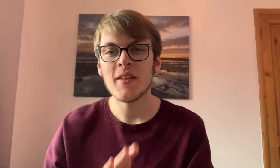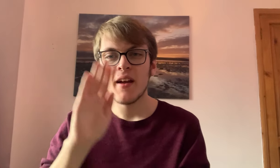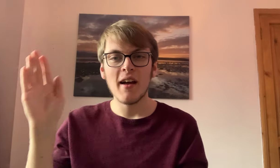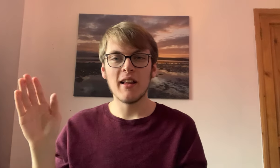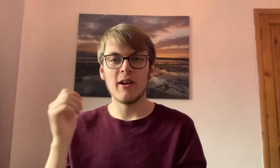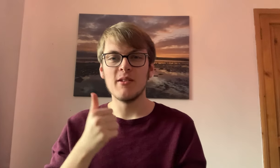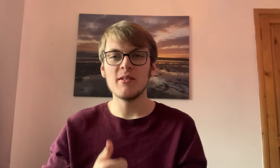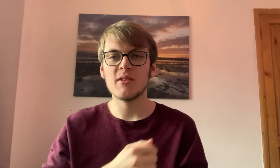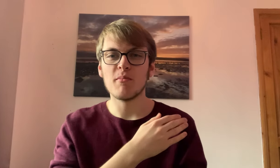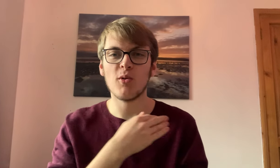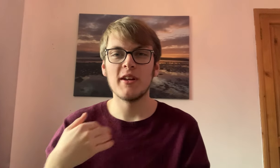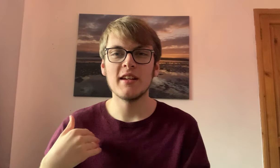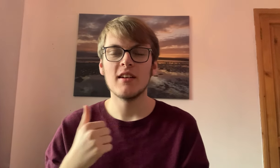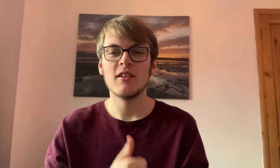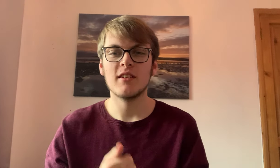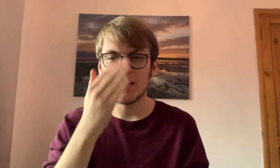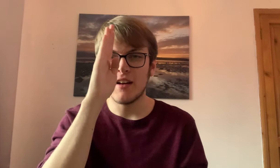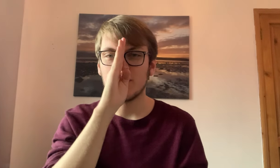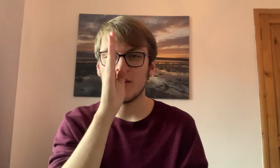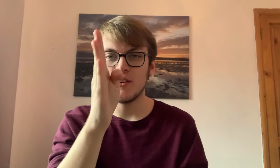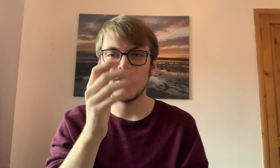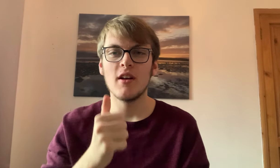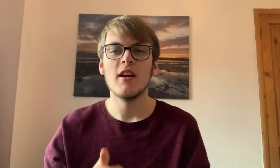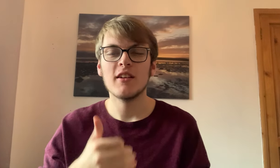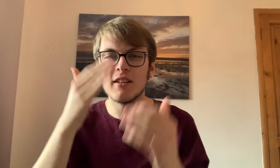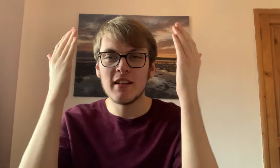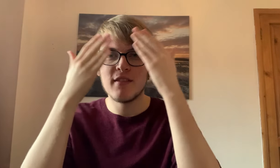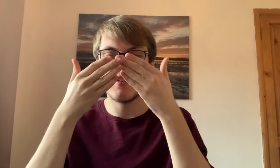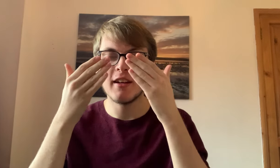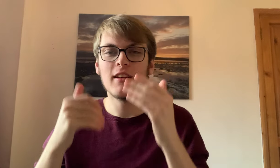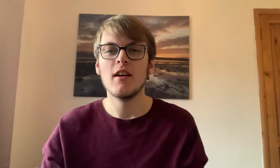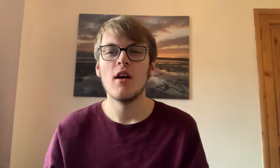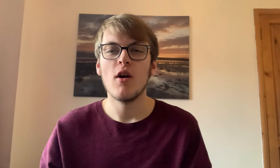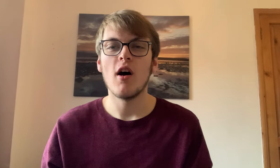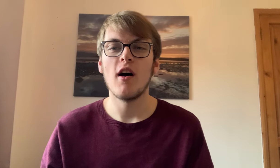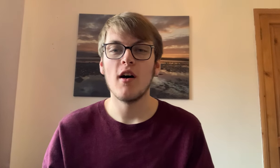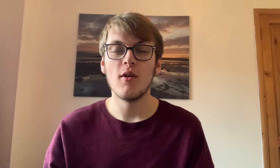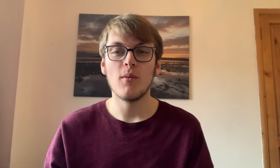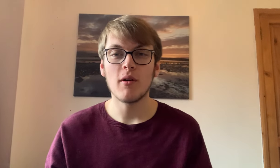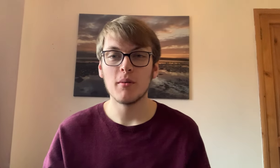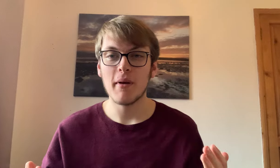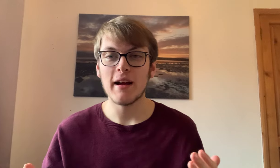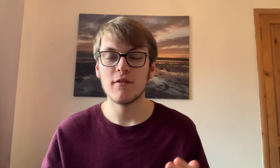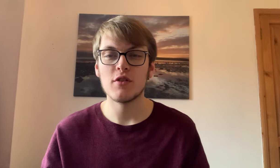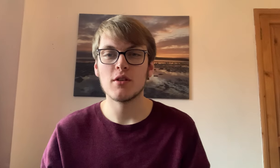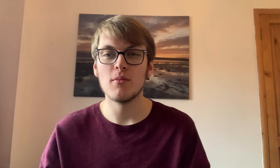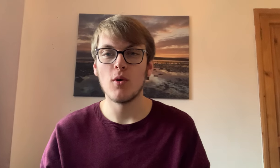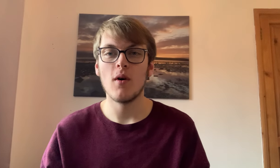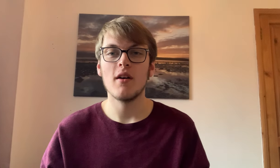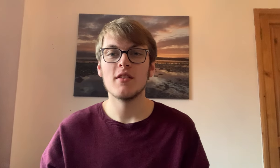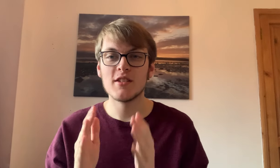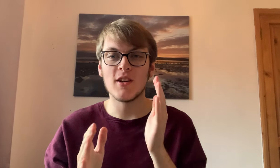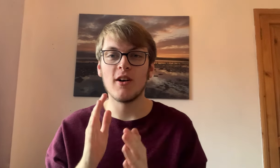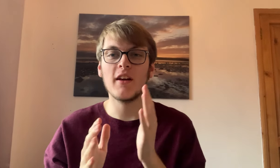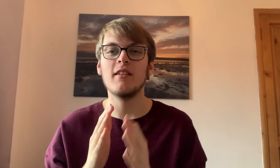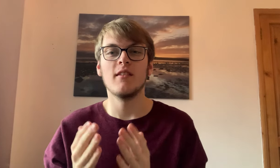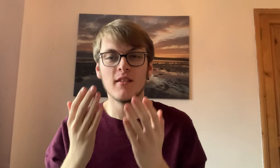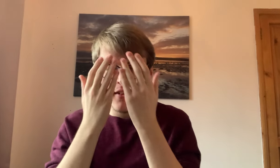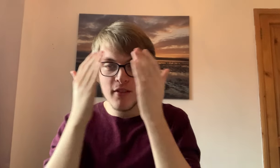Hello, good morning, good afternoon, good evening. Welcome back for some more sign of